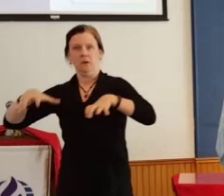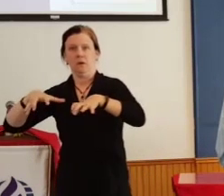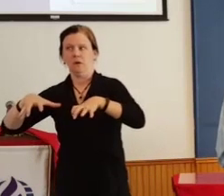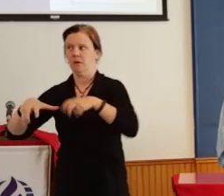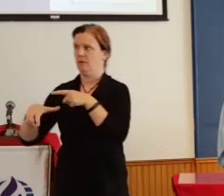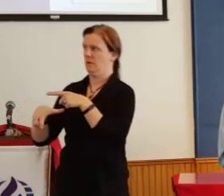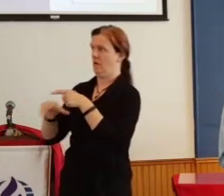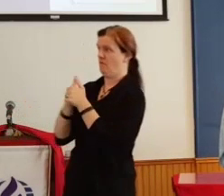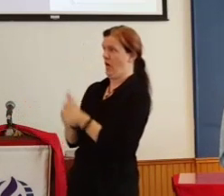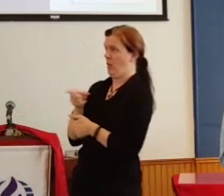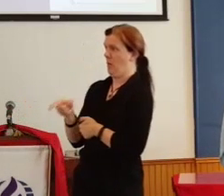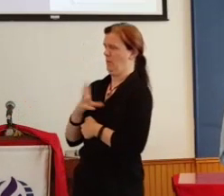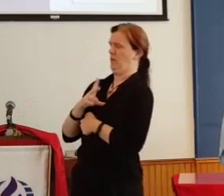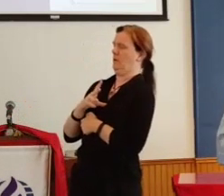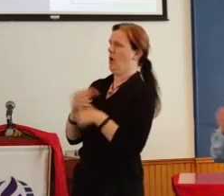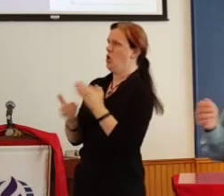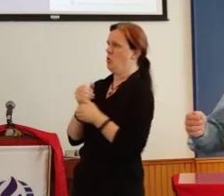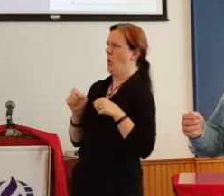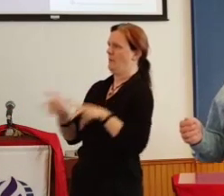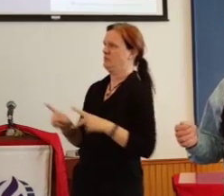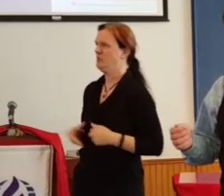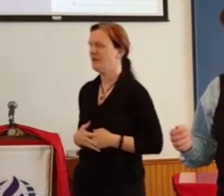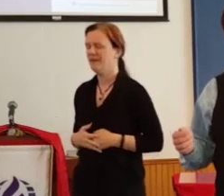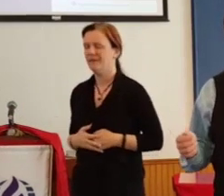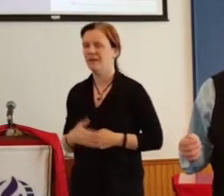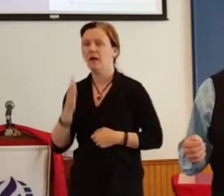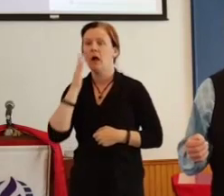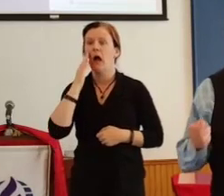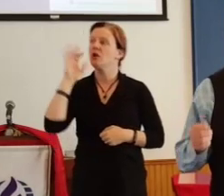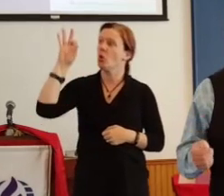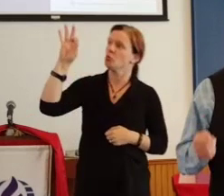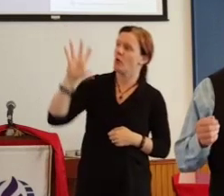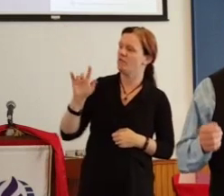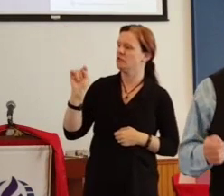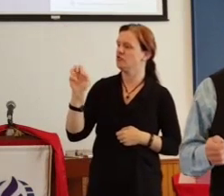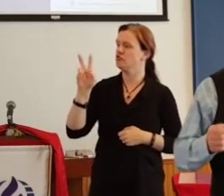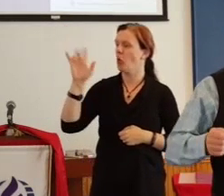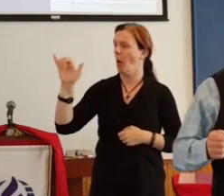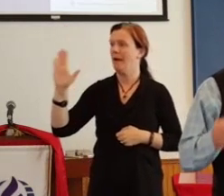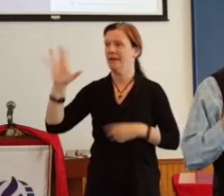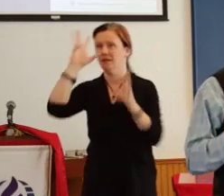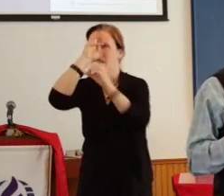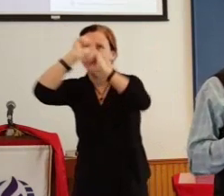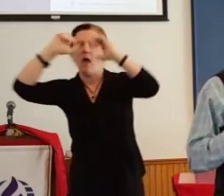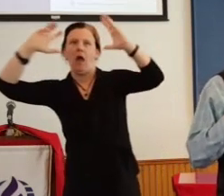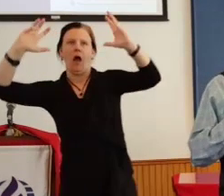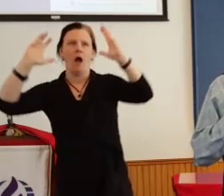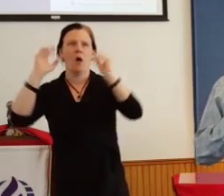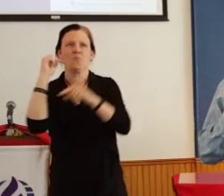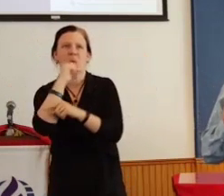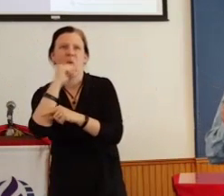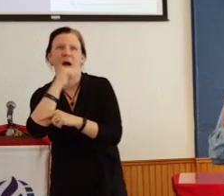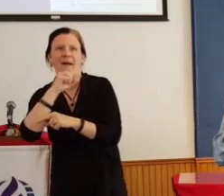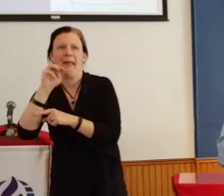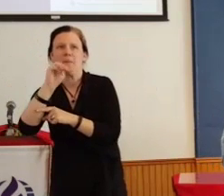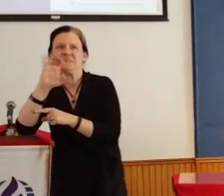possible. I know that Reverend Torrey has great visions and dreams of who and what MMCC can be.